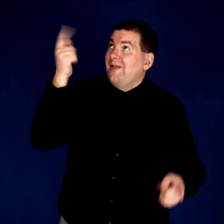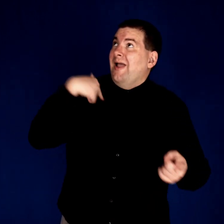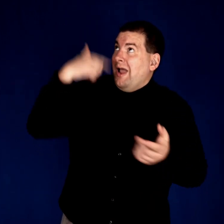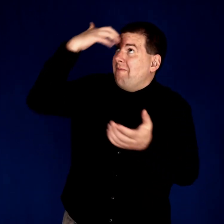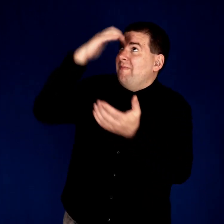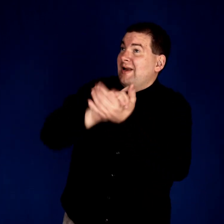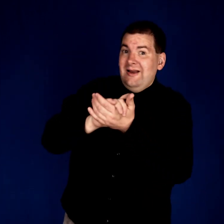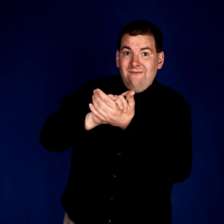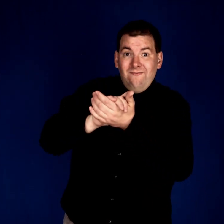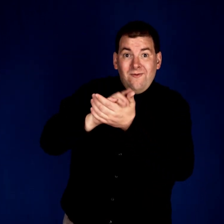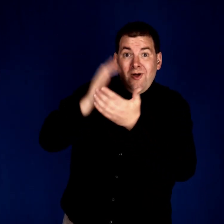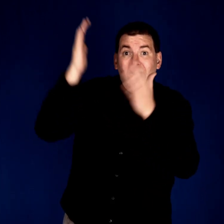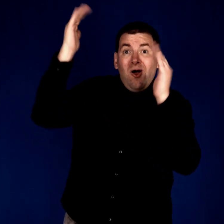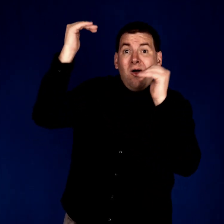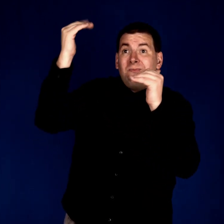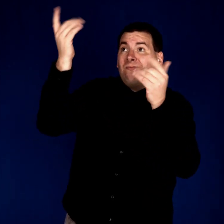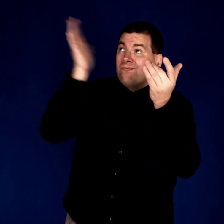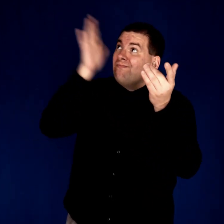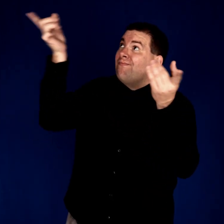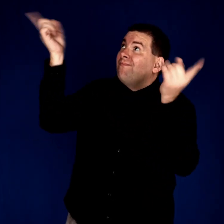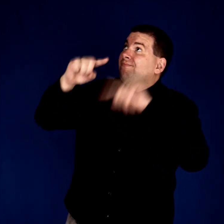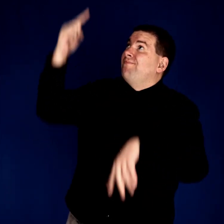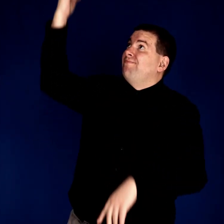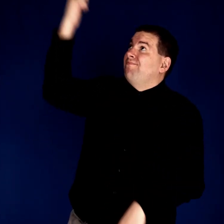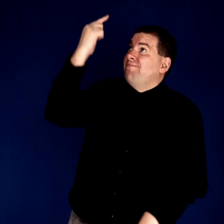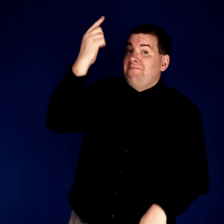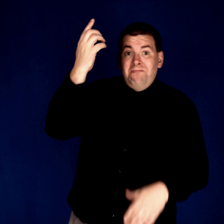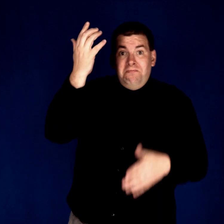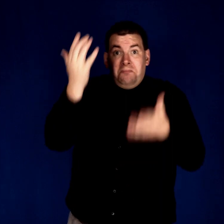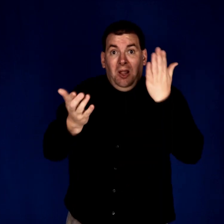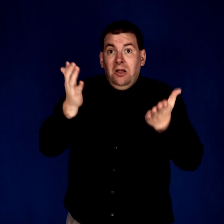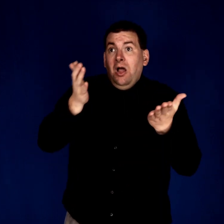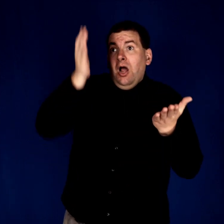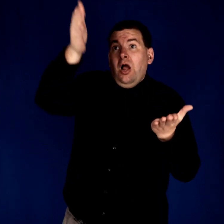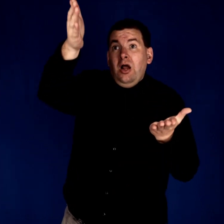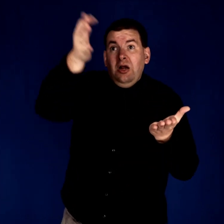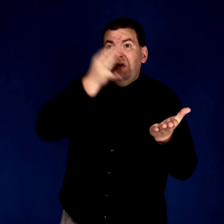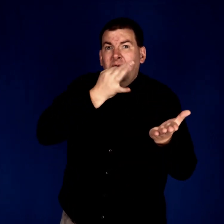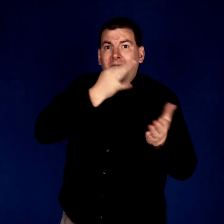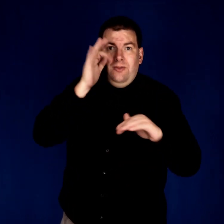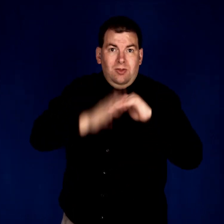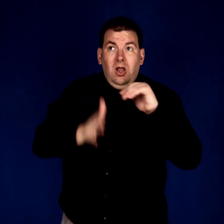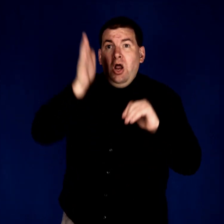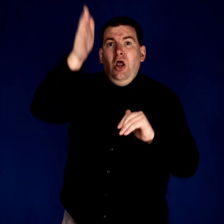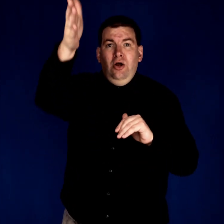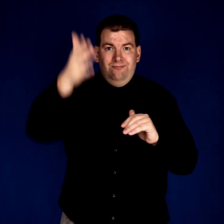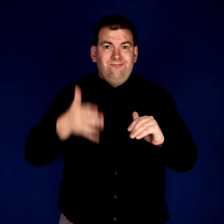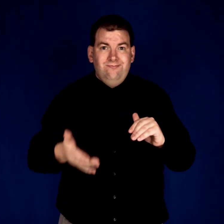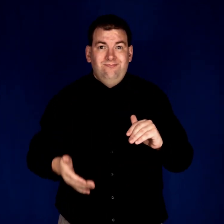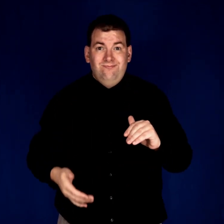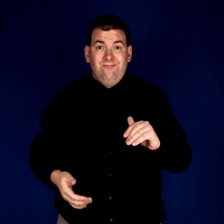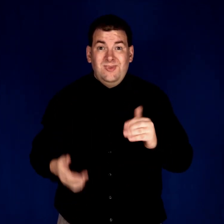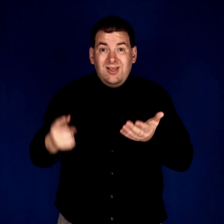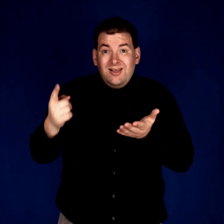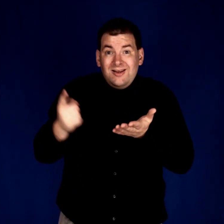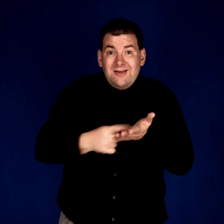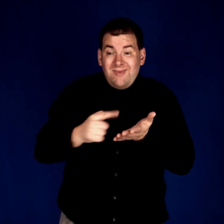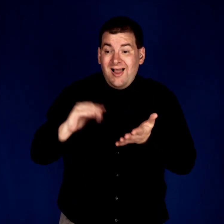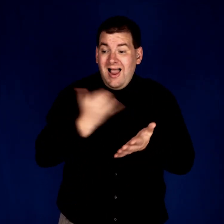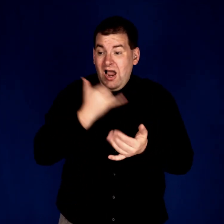believe All will come sooner than later And sometimes our